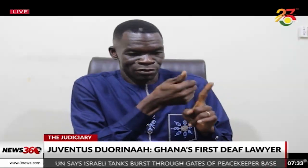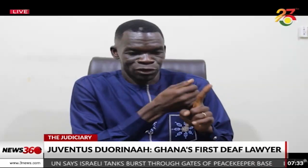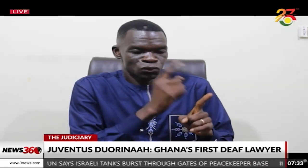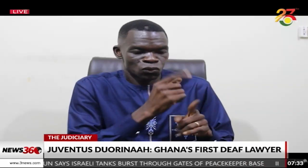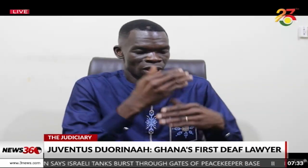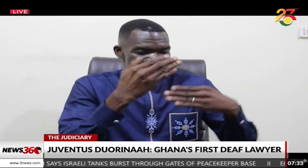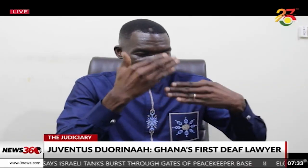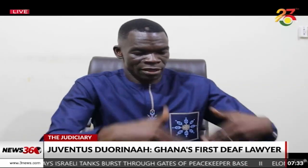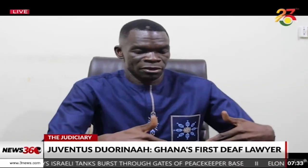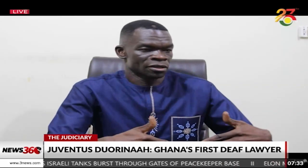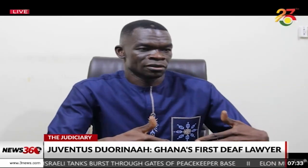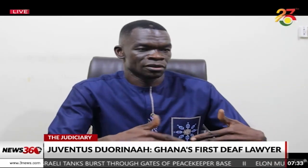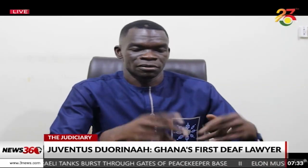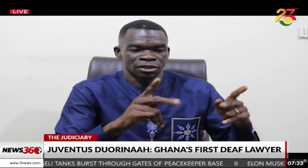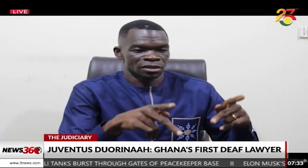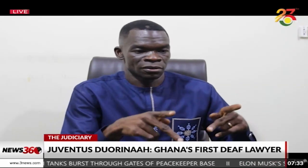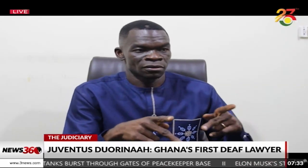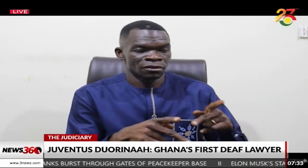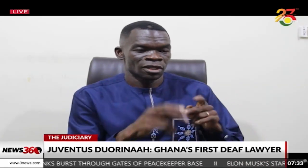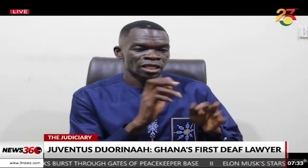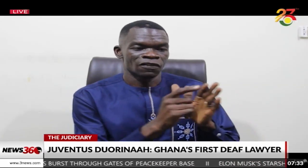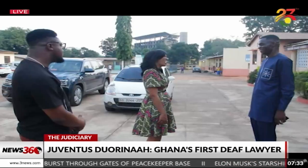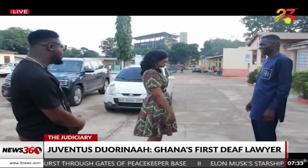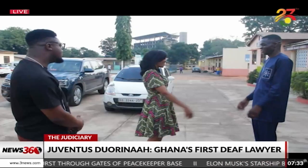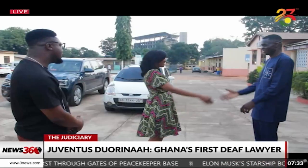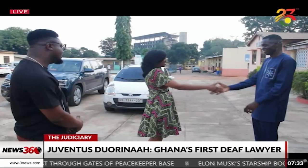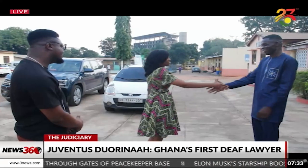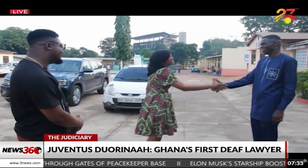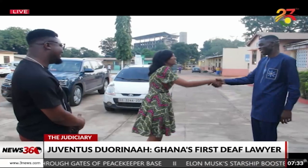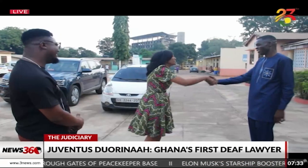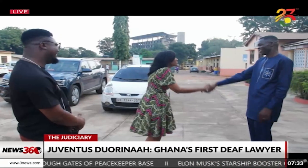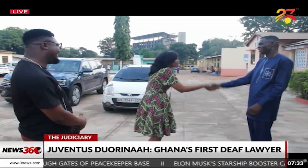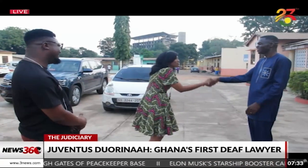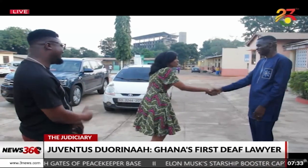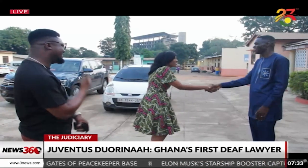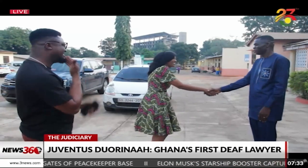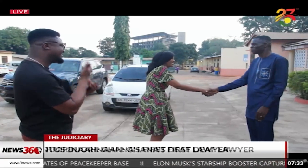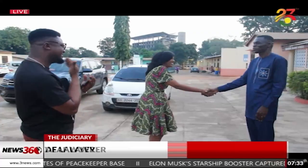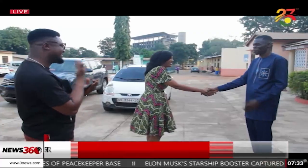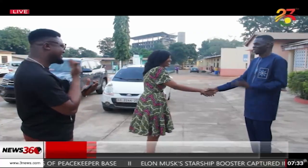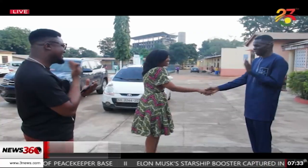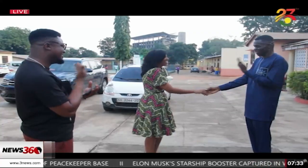being a disabled person is the barrier. No. barrier home. Push here Gaborty with Three News. Push here Push